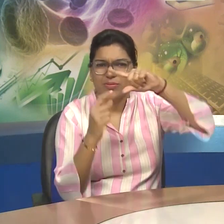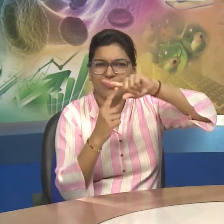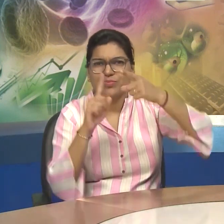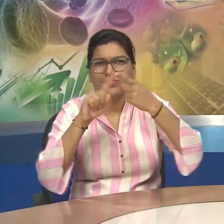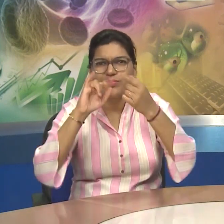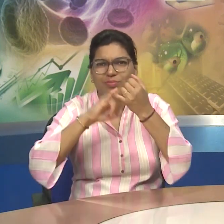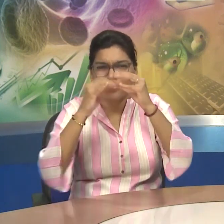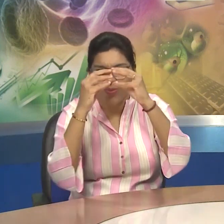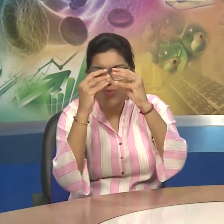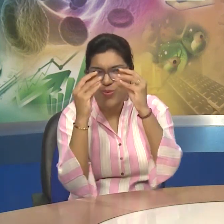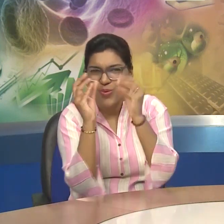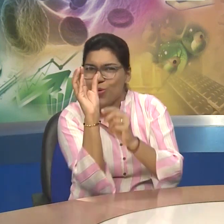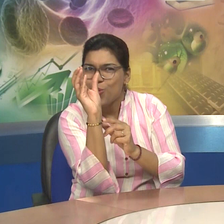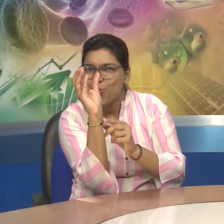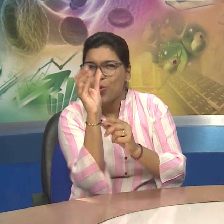Do Not Forget